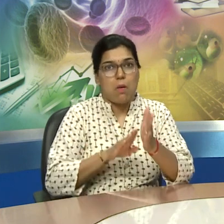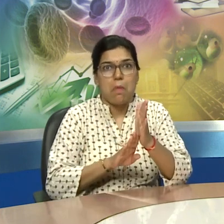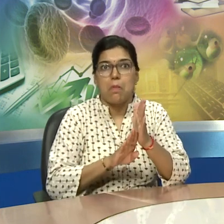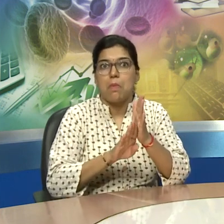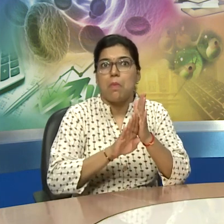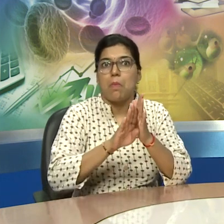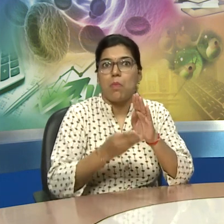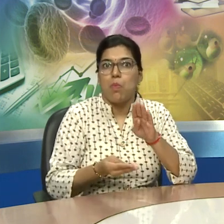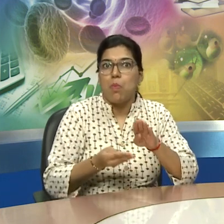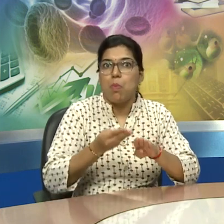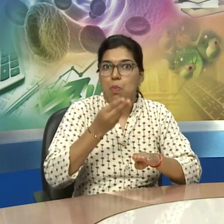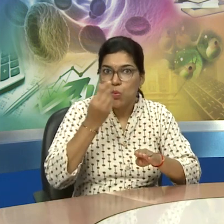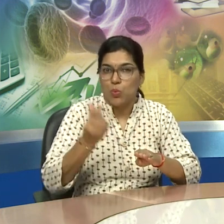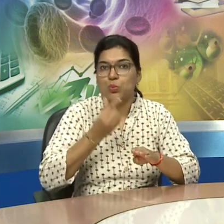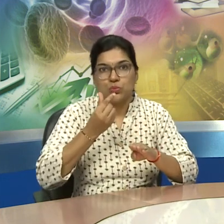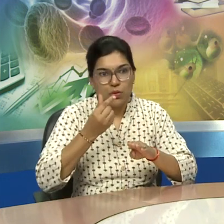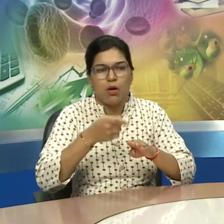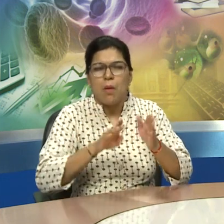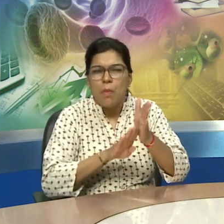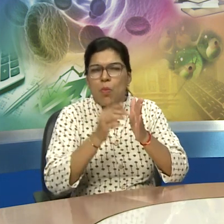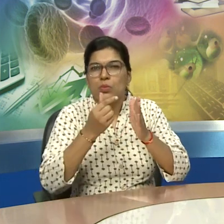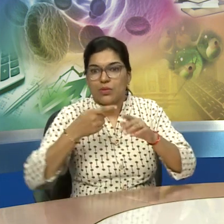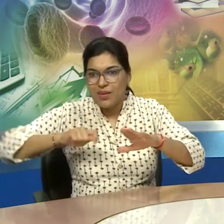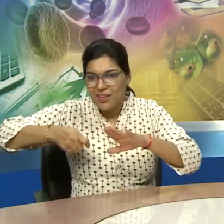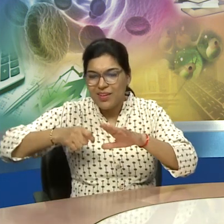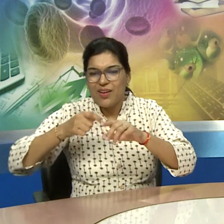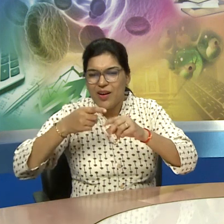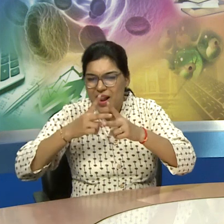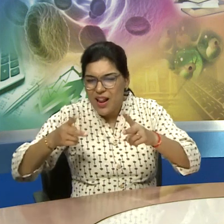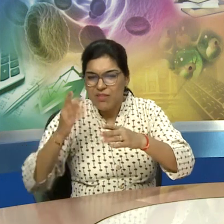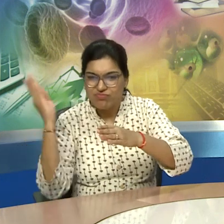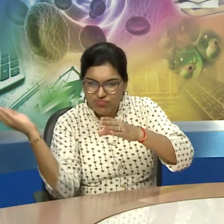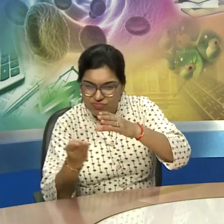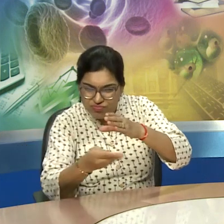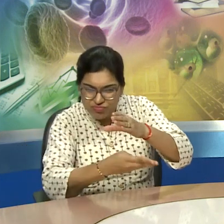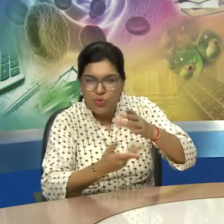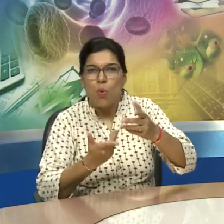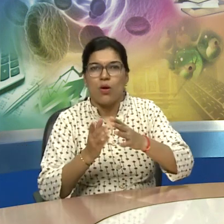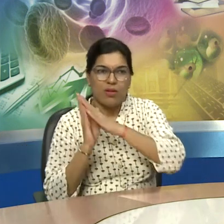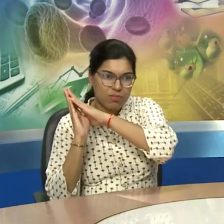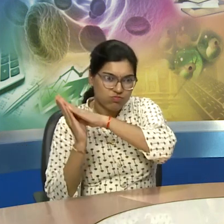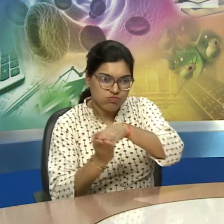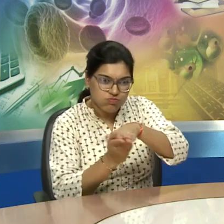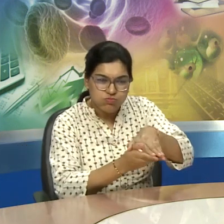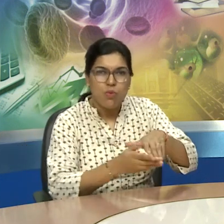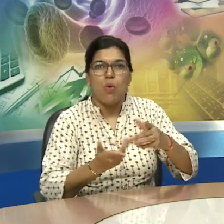and thus growth of agriculture was accompanied by growth of tool making